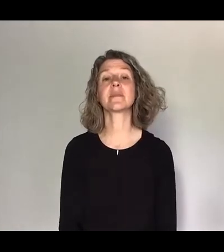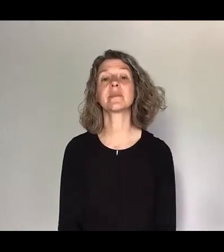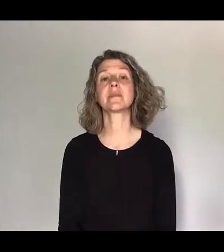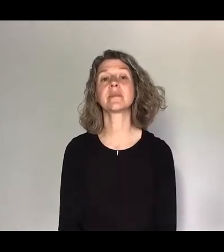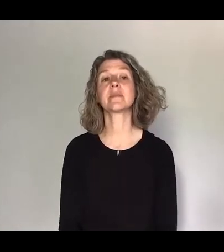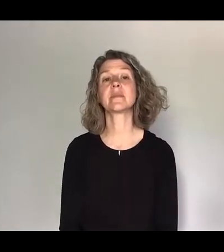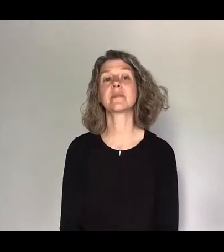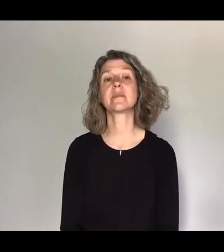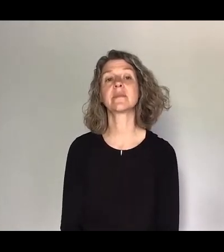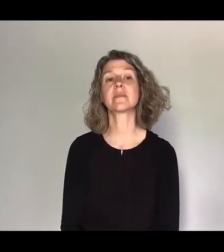let's continue in worship